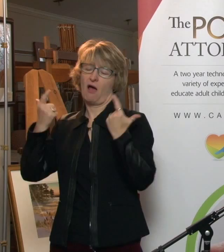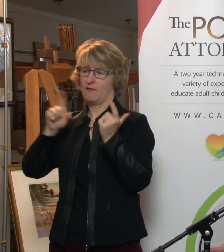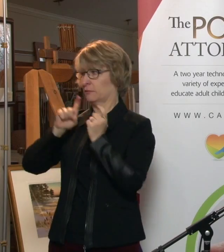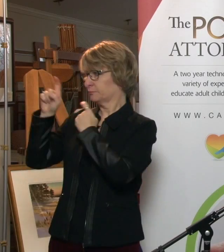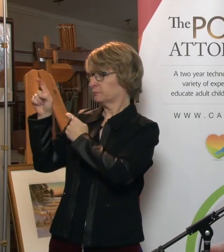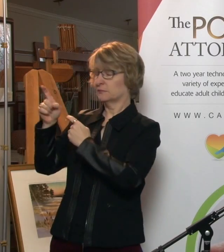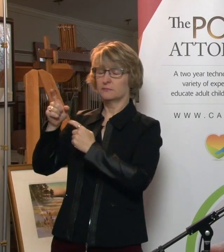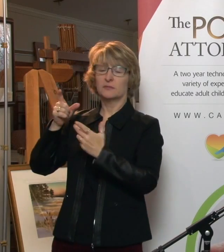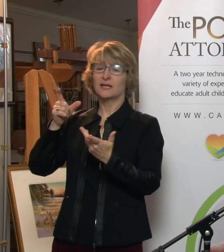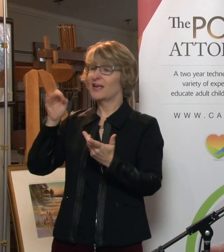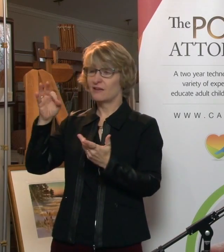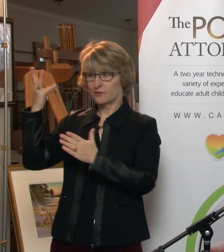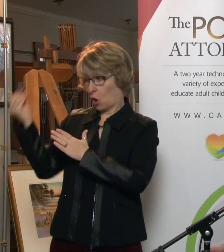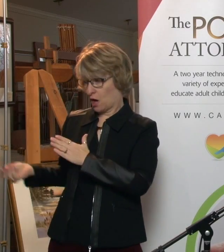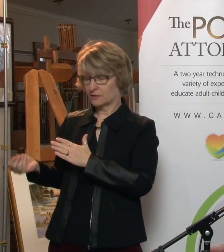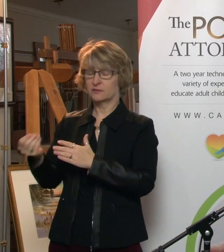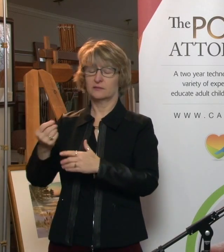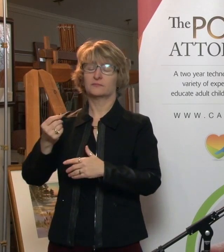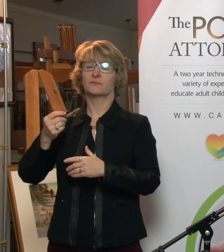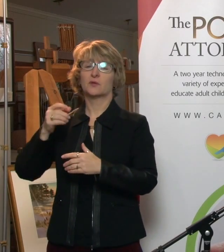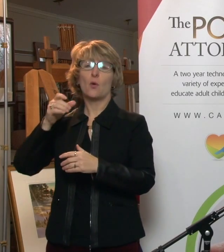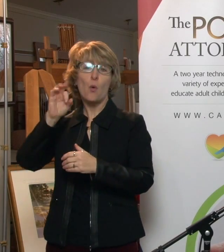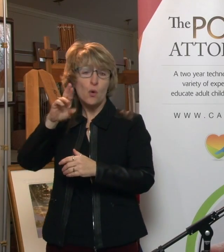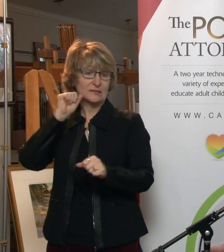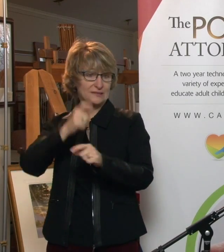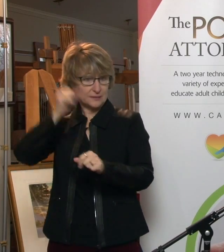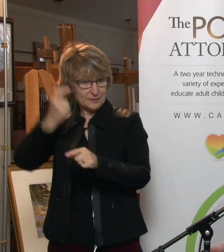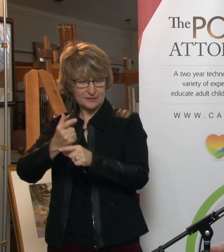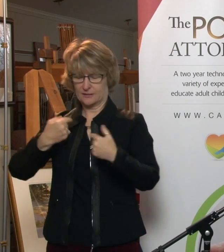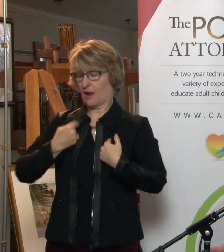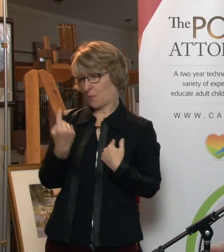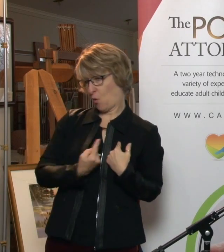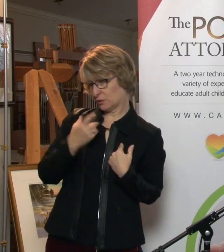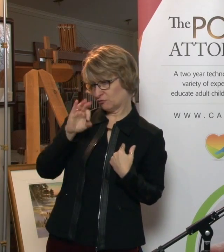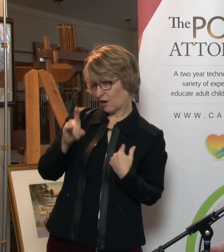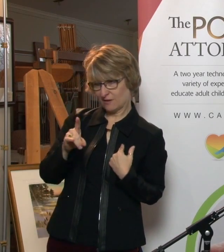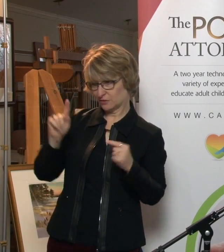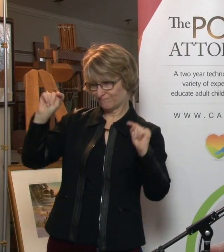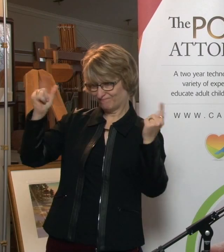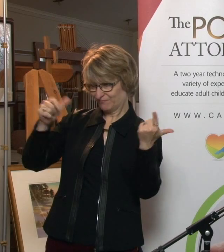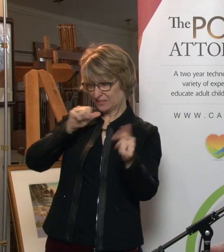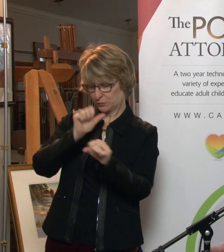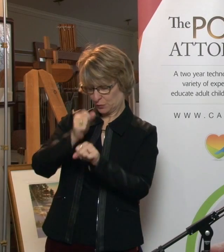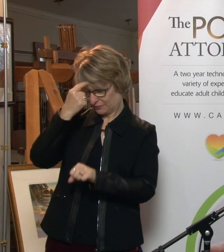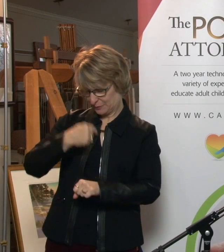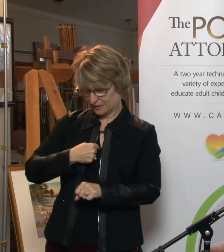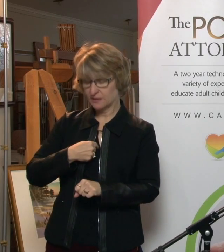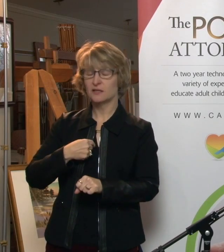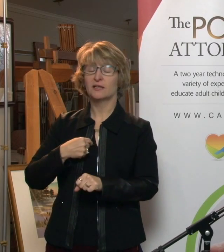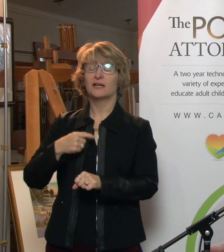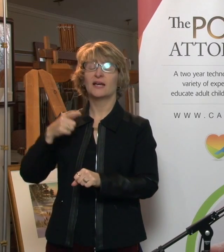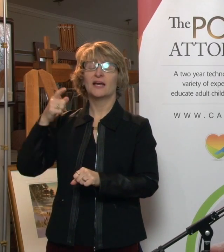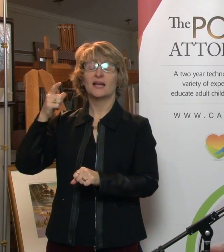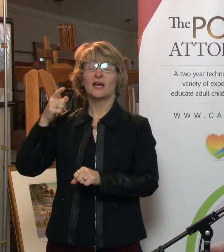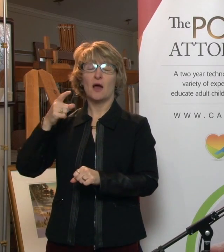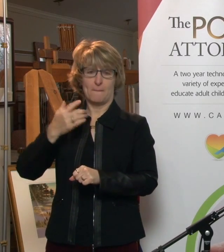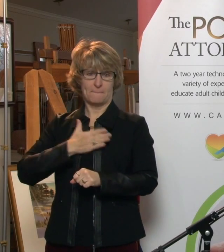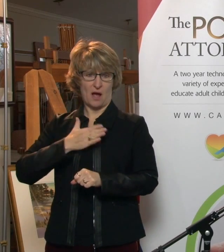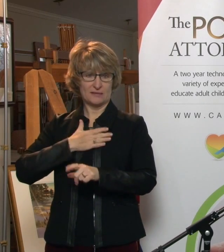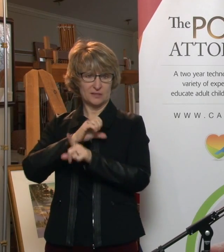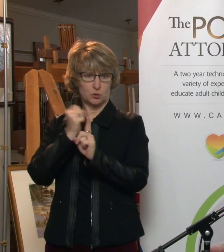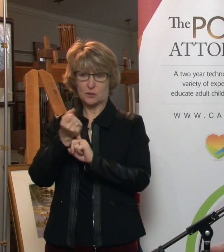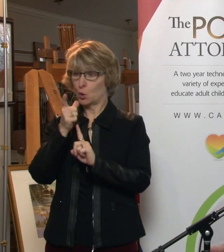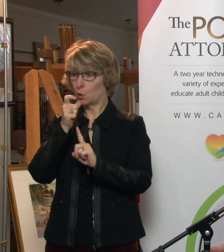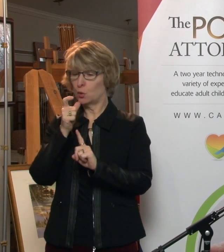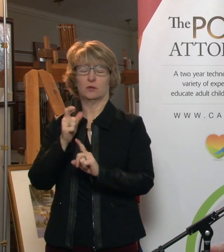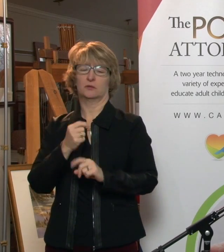then go to any siblings. I'm an only child, so that wouldn't work. It would then go to, in my case, it would go to my